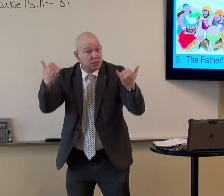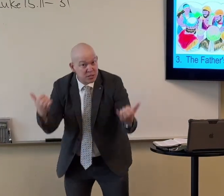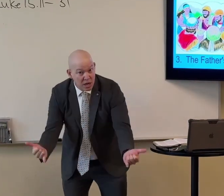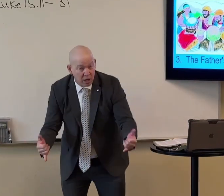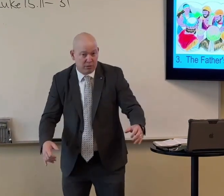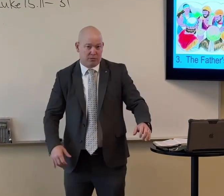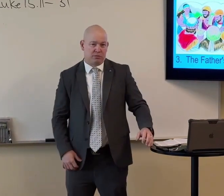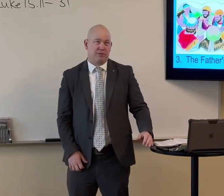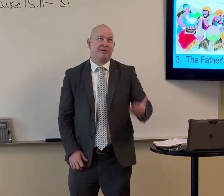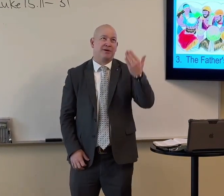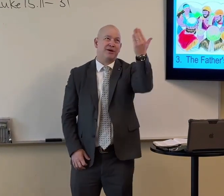Now.